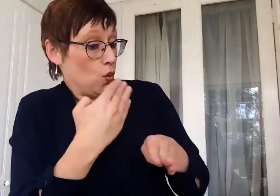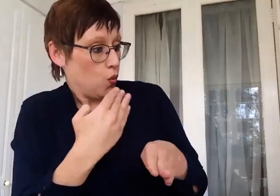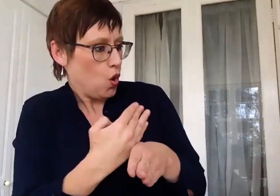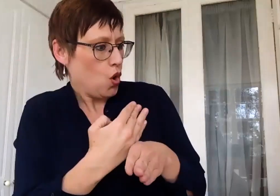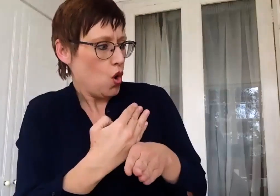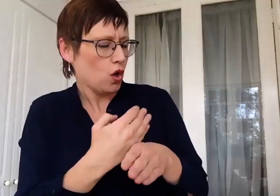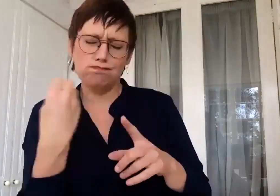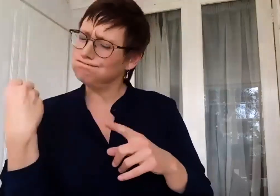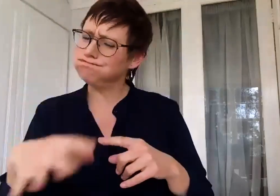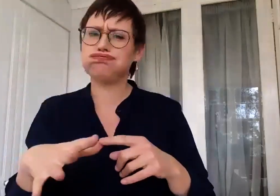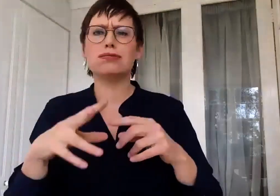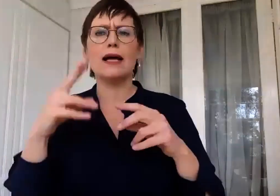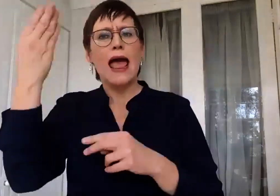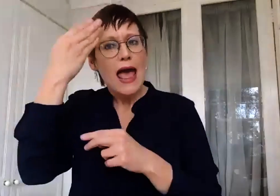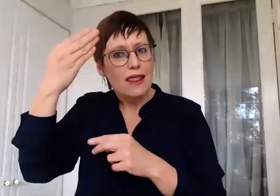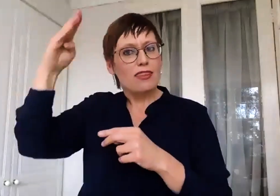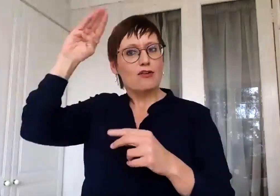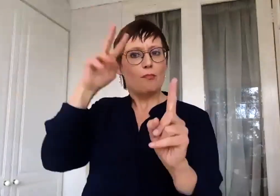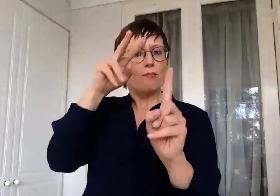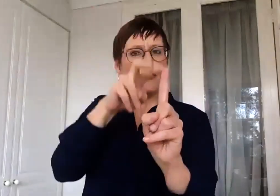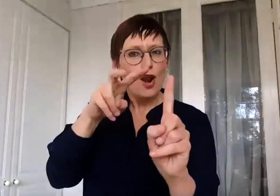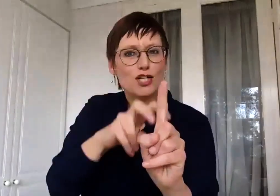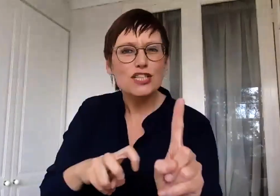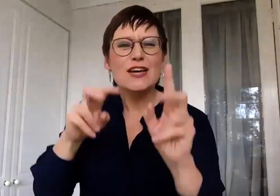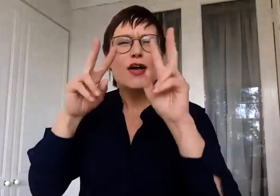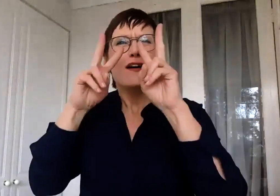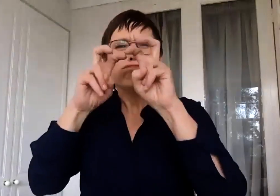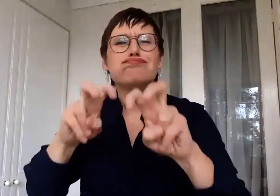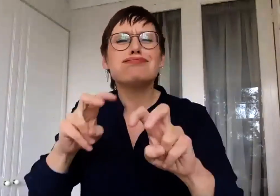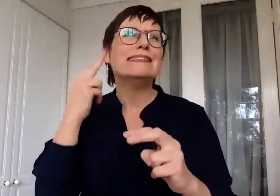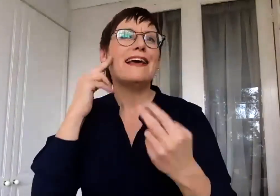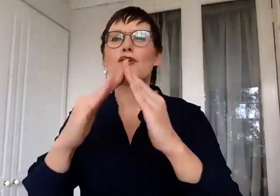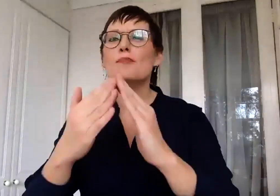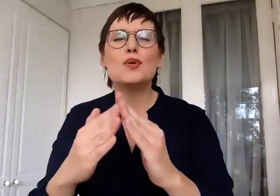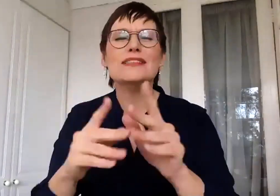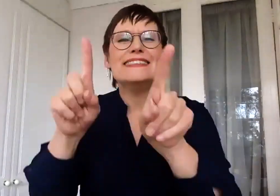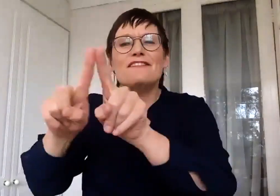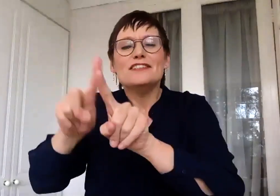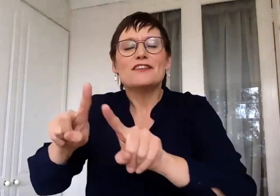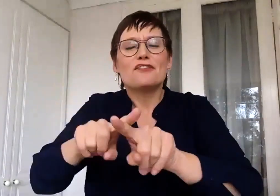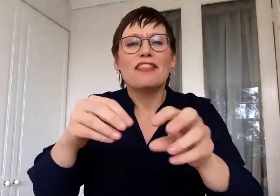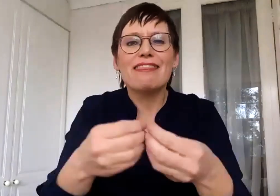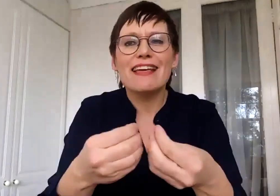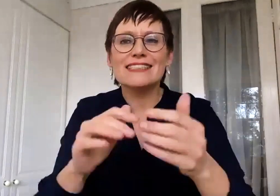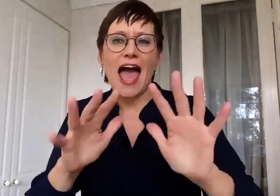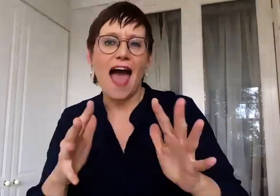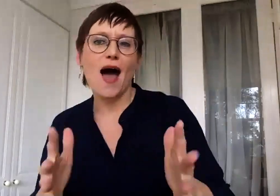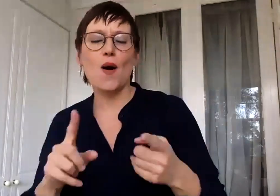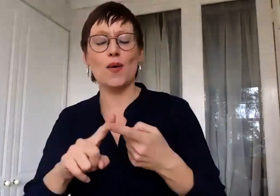have a profound anthropological interest in the sociolinguistic community in the sense that you may be able to use dance,